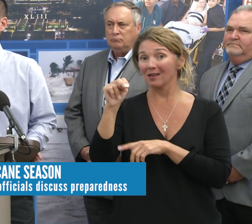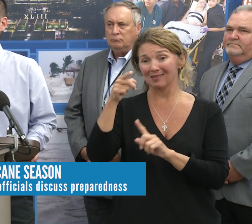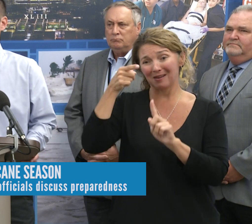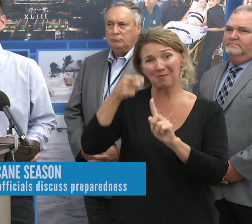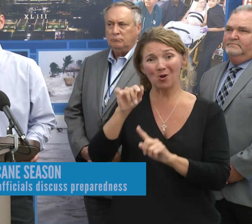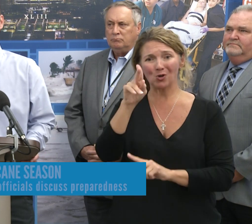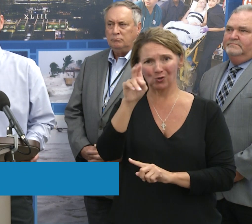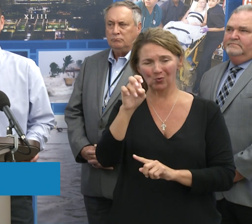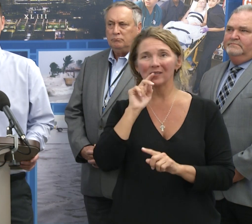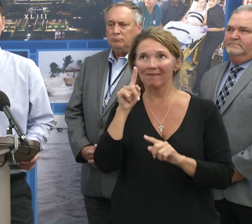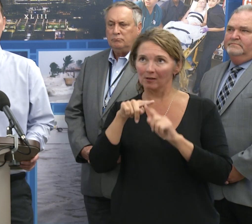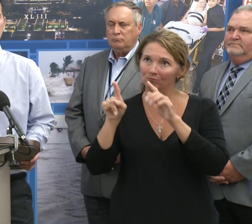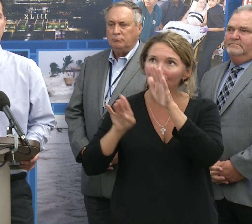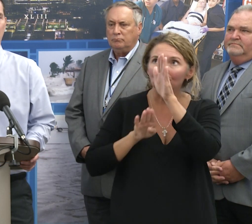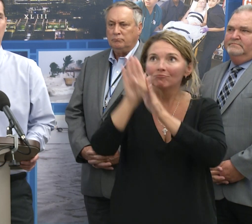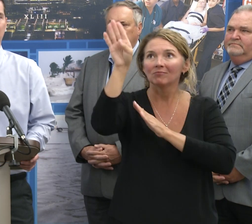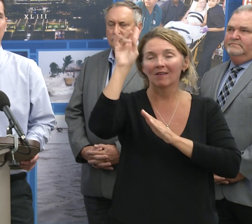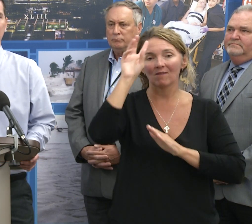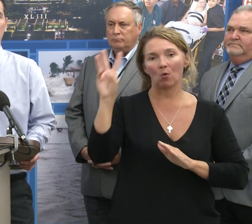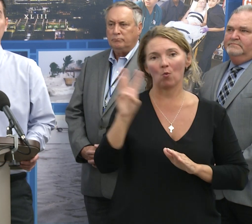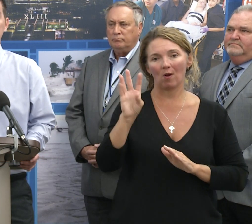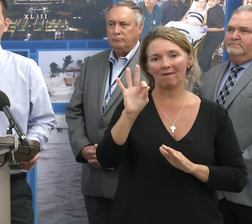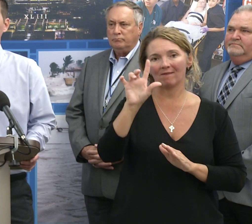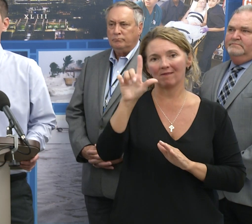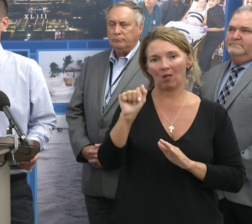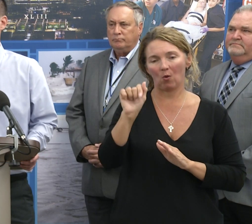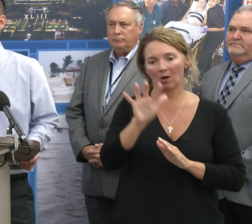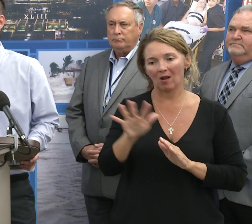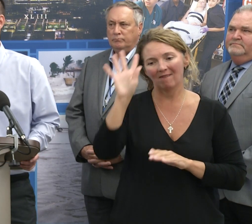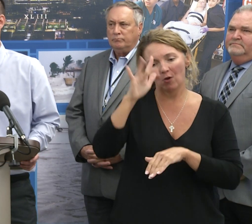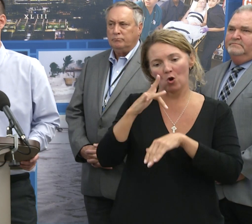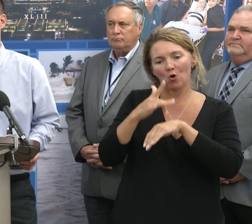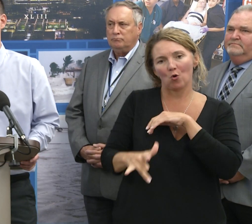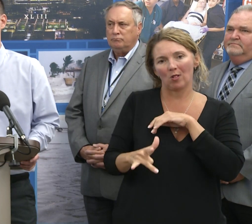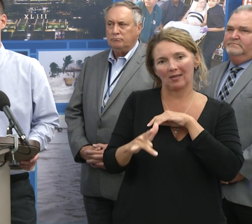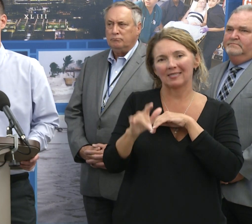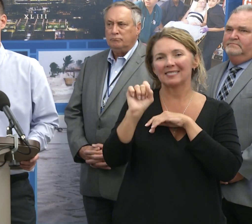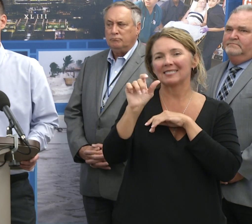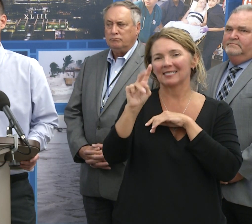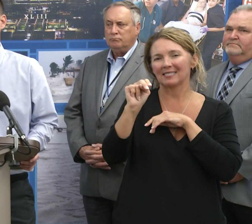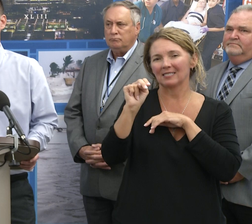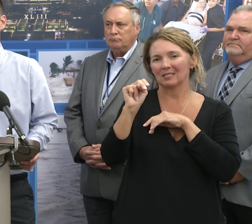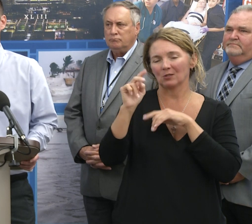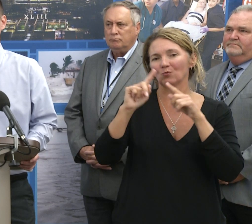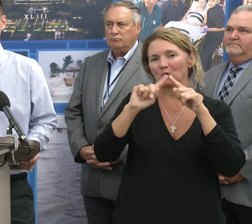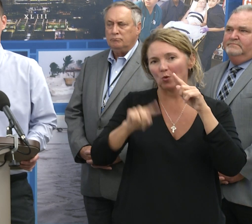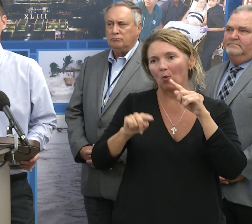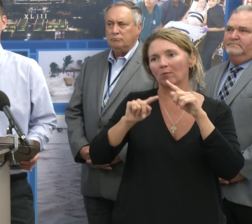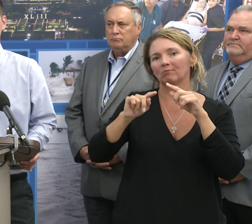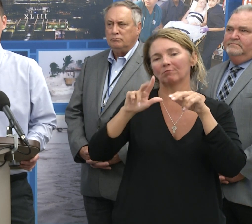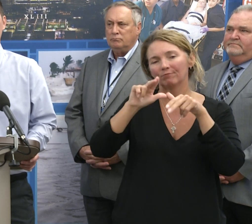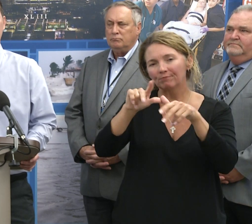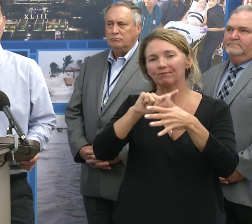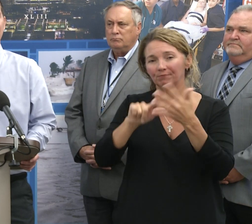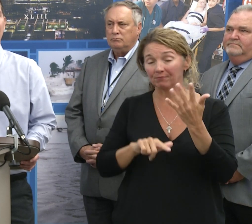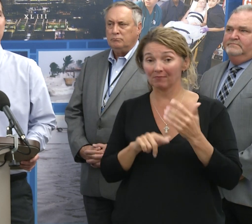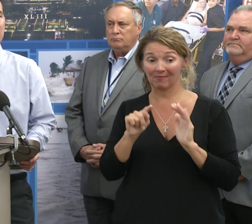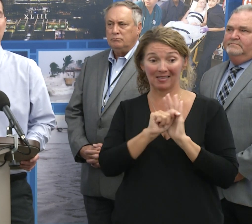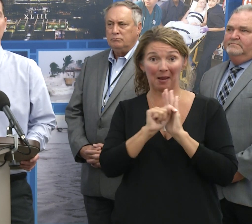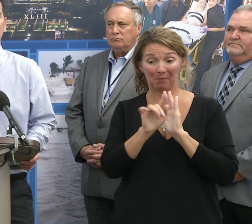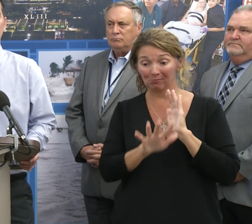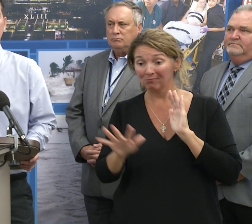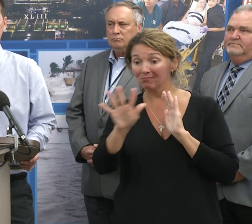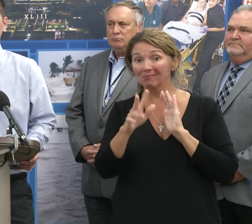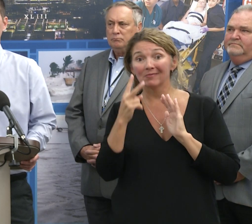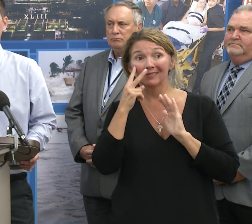is that June is a peak for the west coast of Florida for these early season storms. And as Mayor Buckhorn mentioned, the Tampa Bay area has not